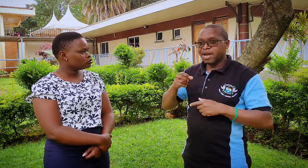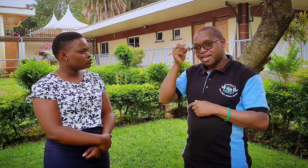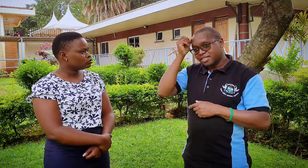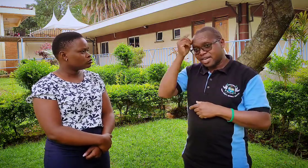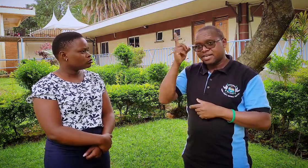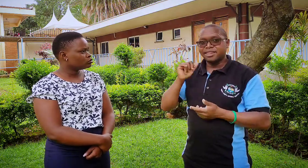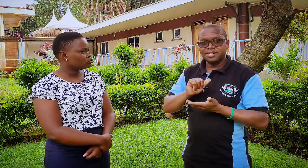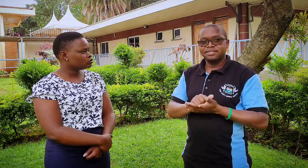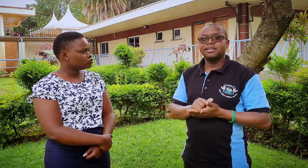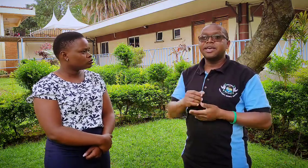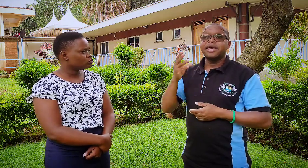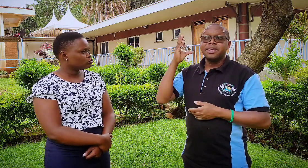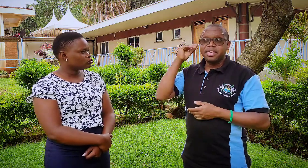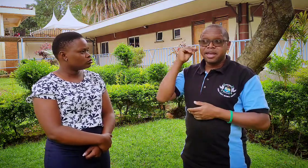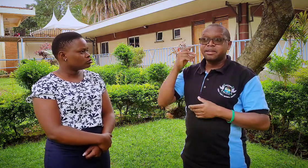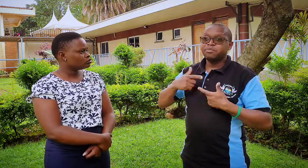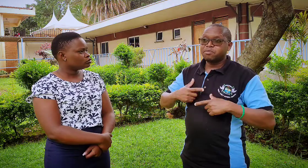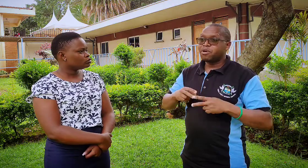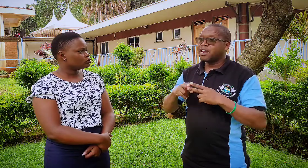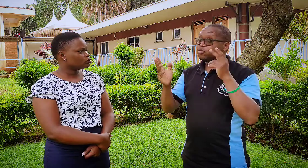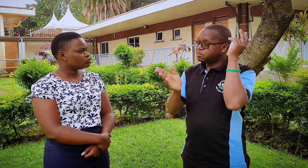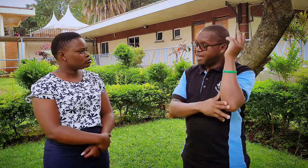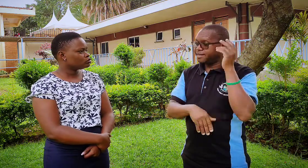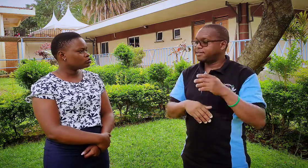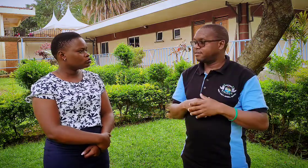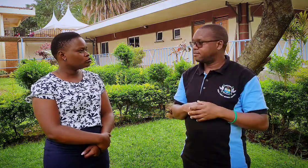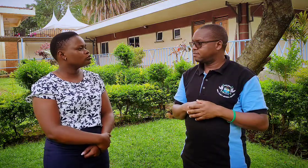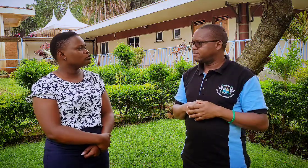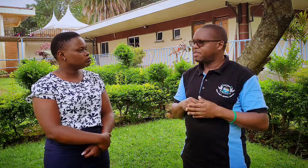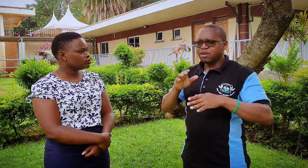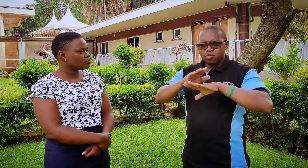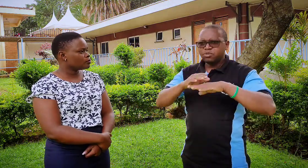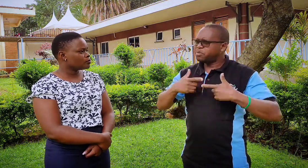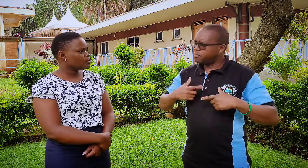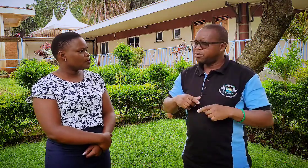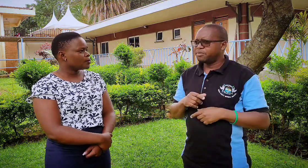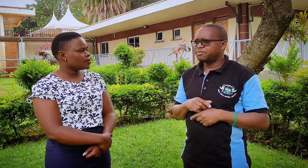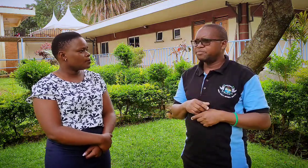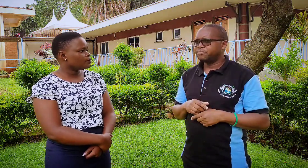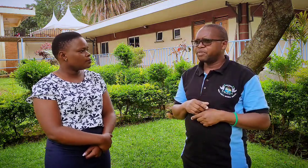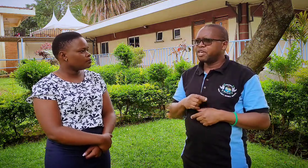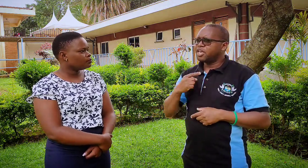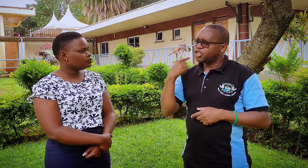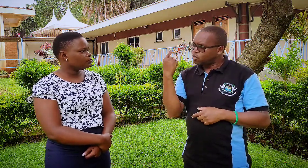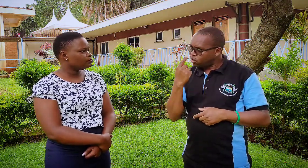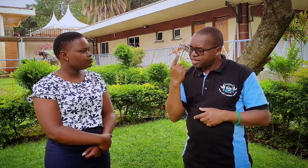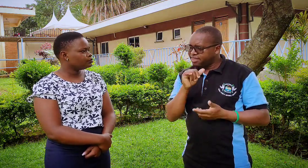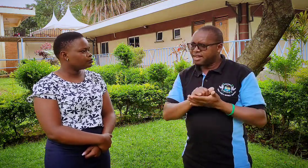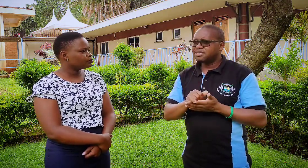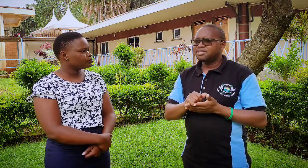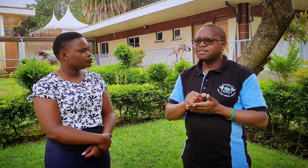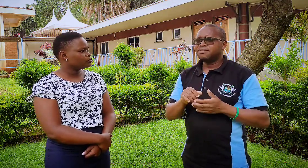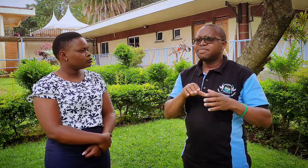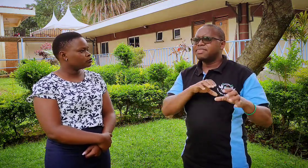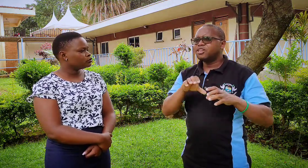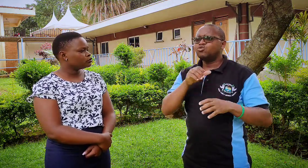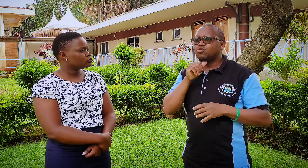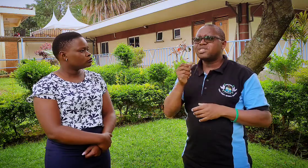understand that hearing people are not bad. They are good people. It's only that they do not